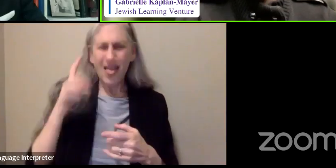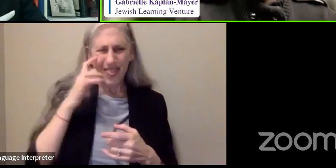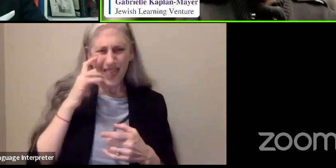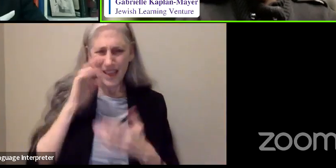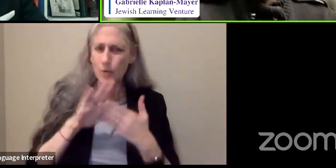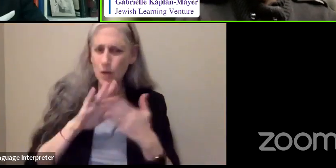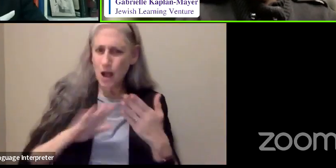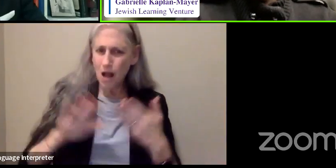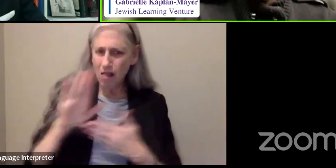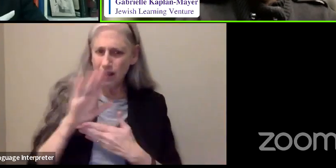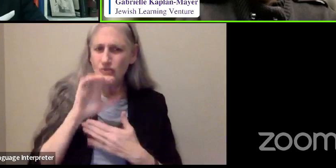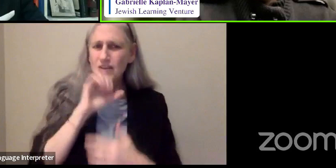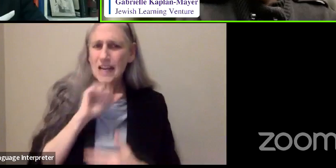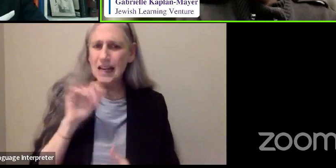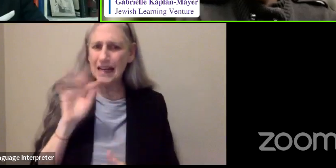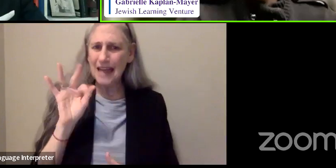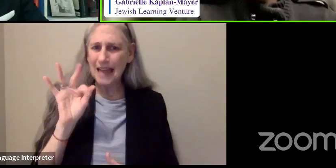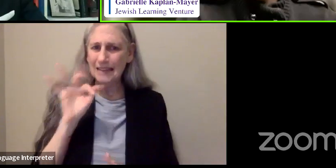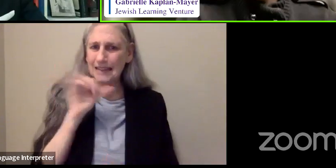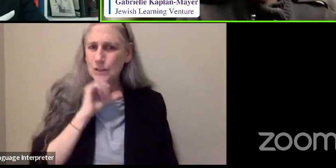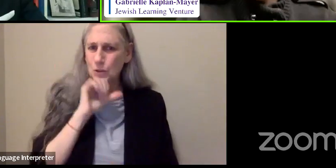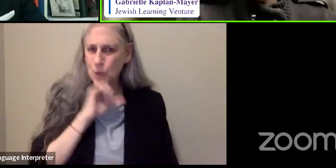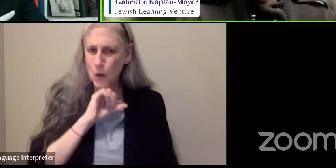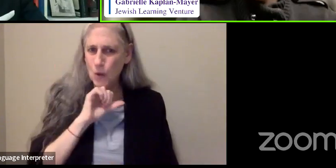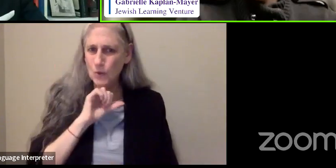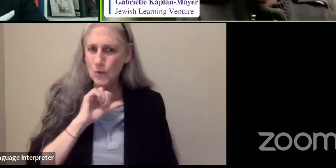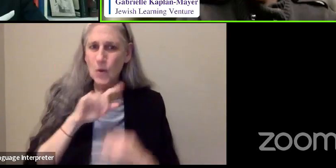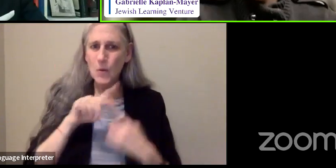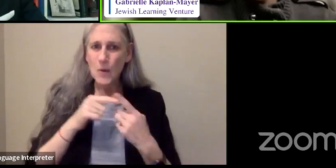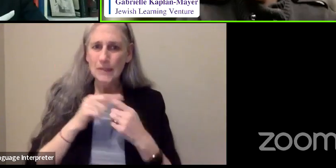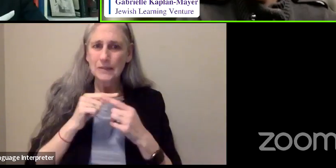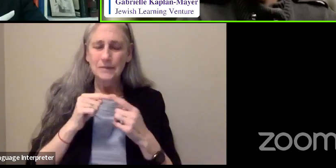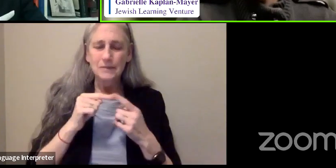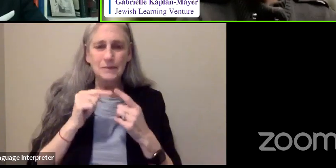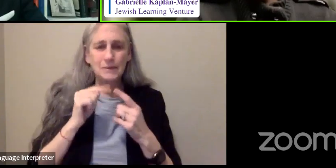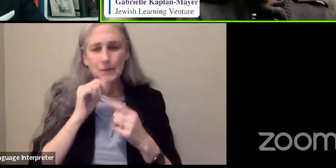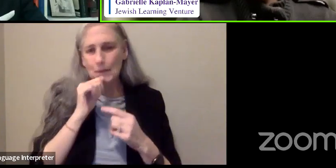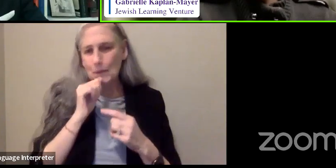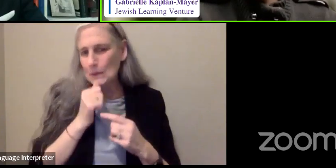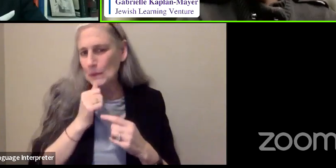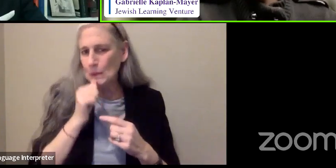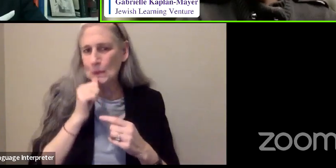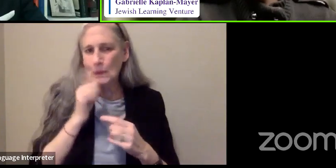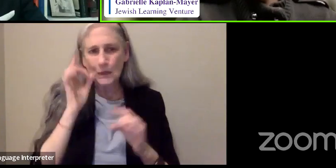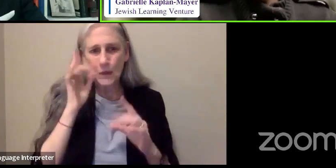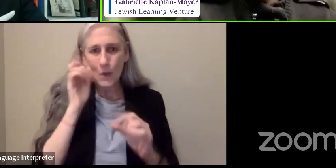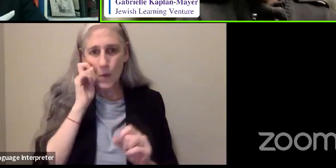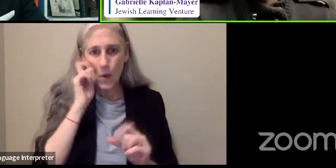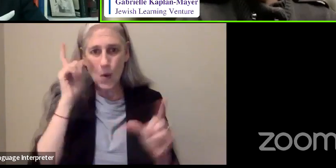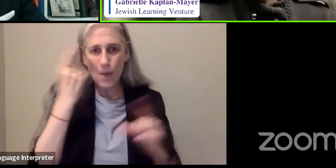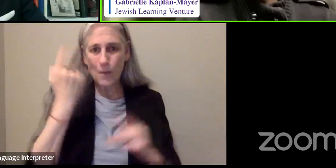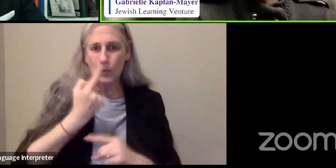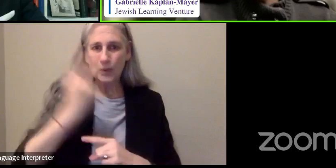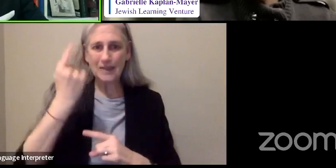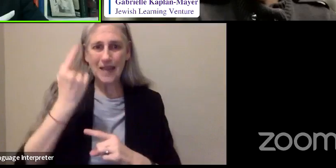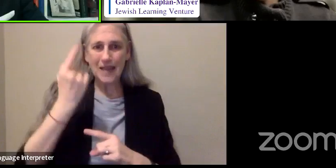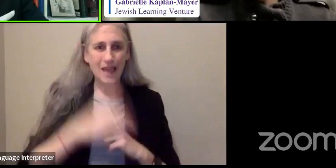19 years old when you went through the trauma of waking up from